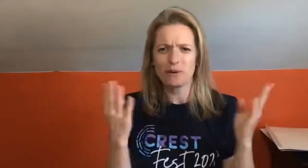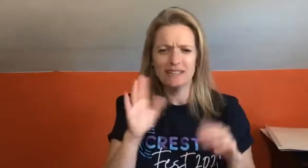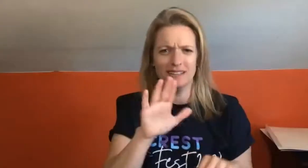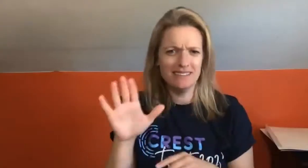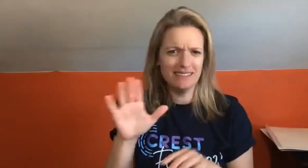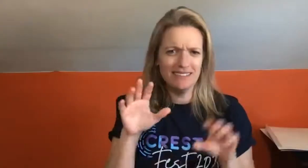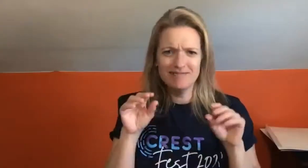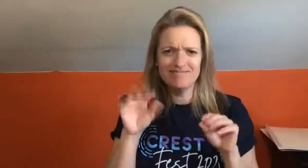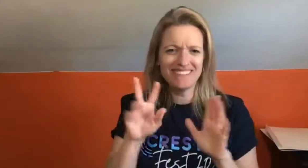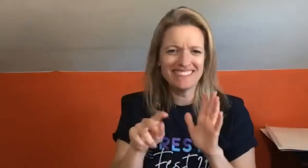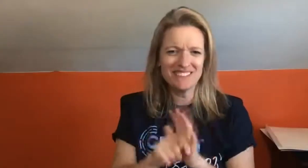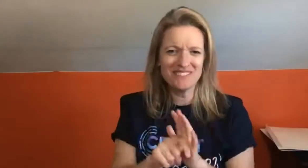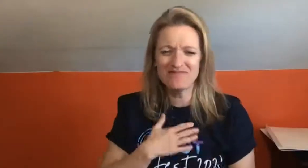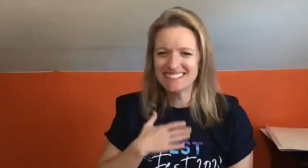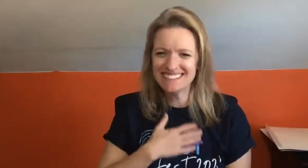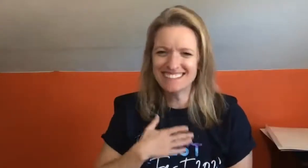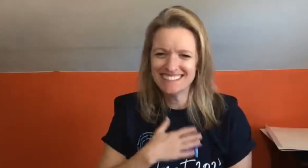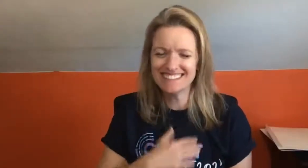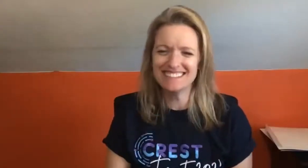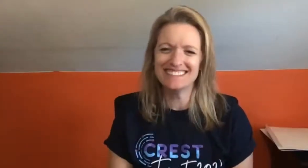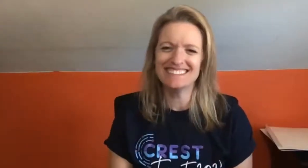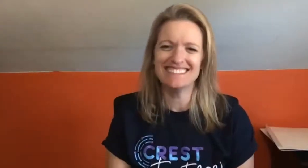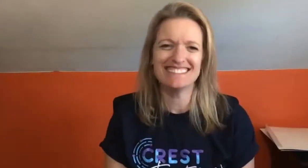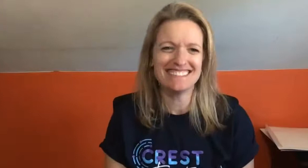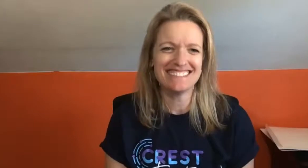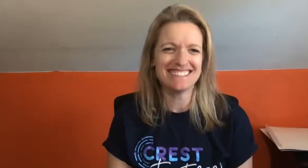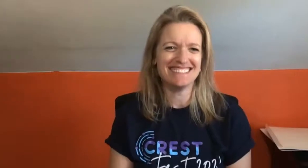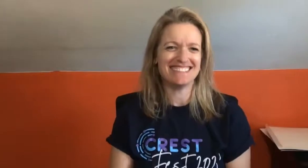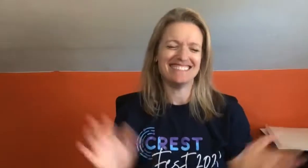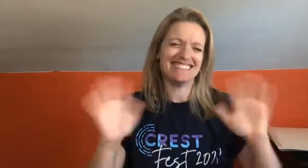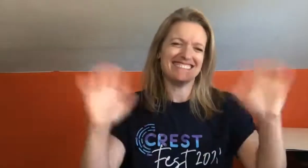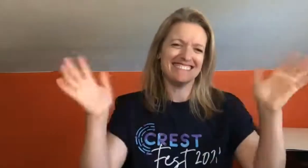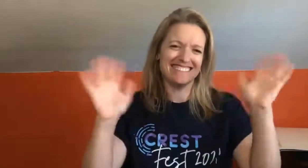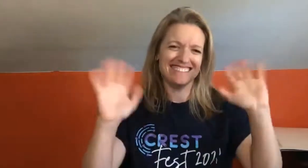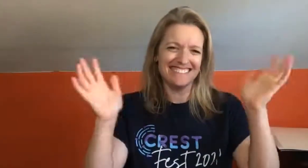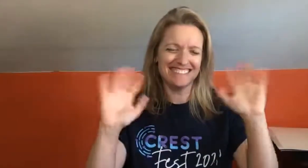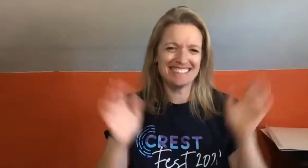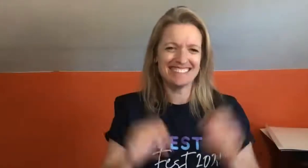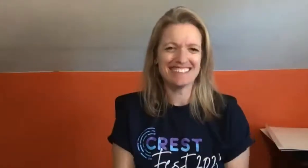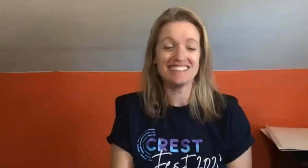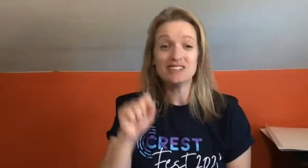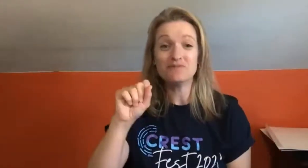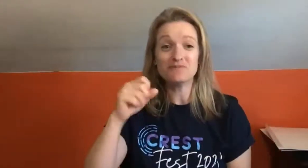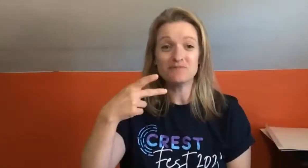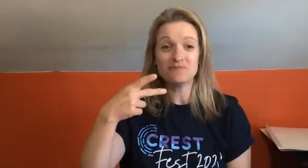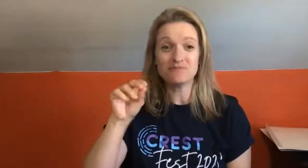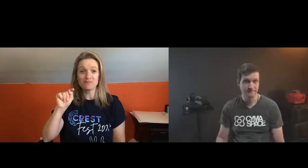and toby will you turn your cameras on please hello